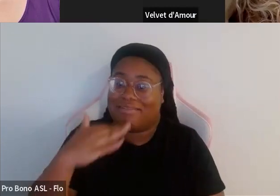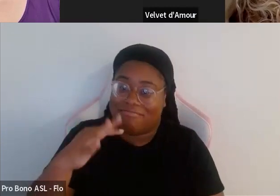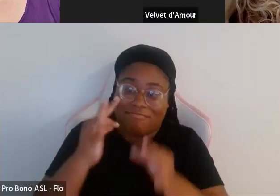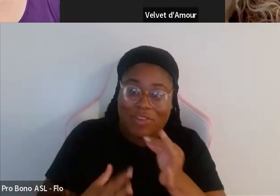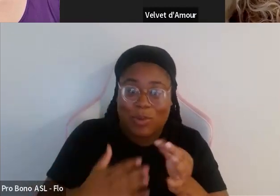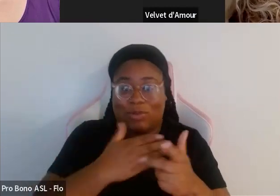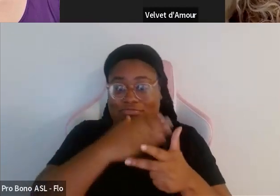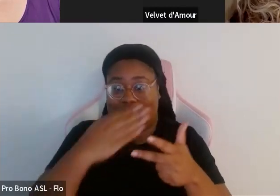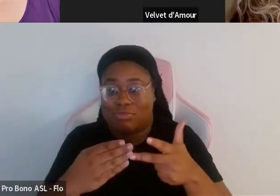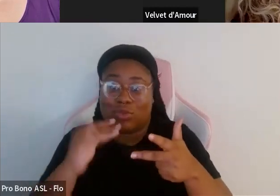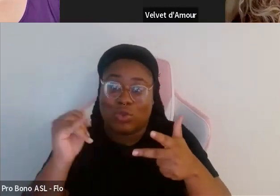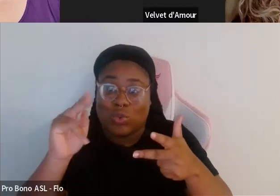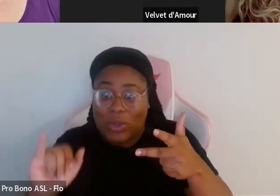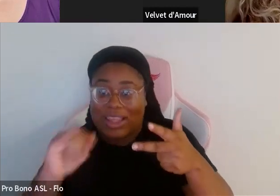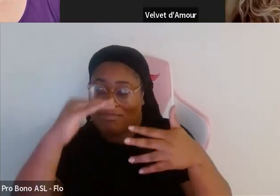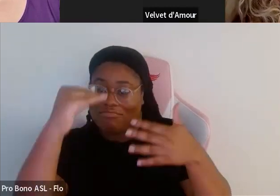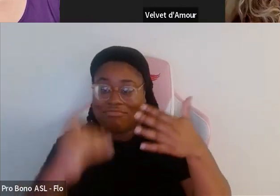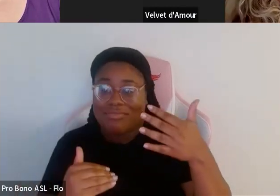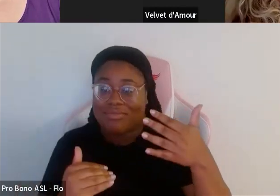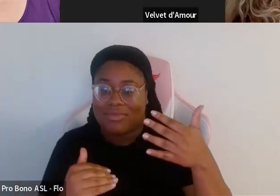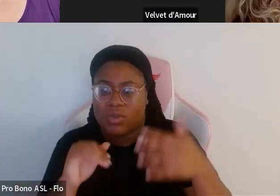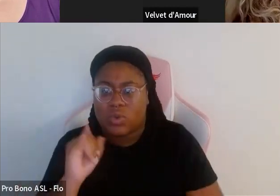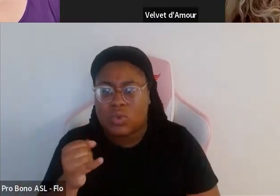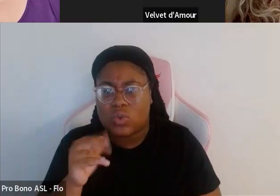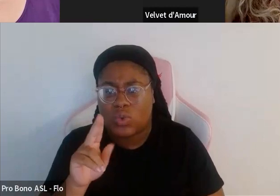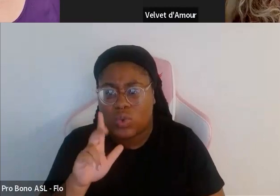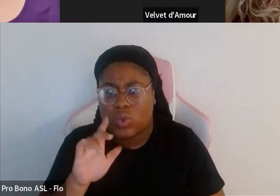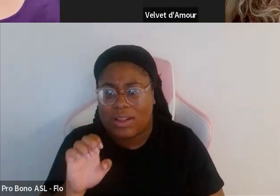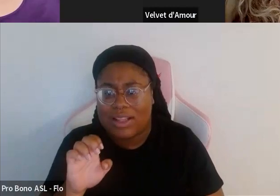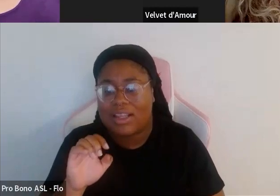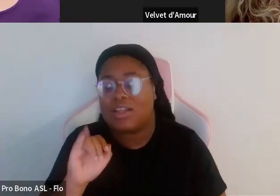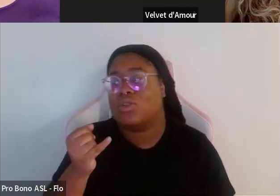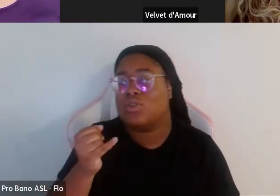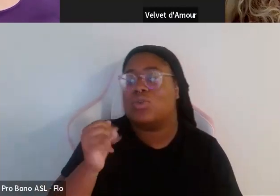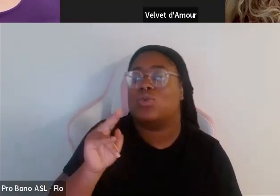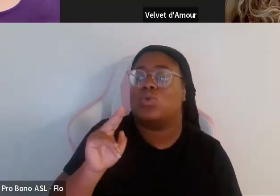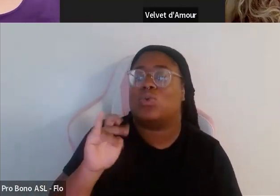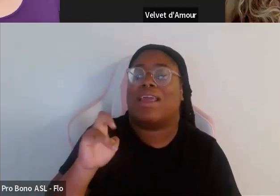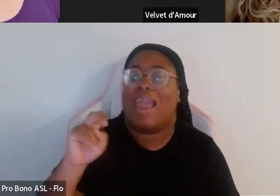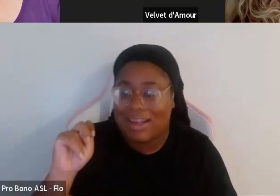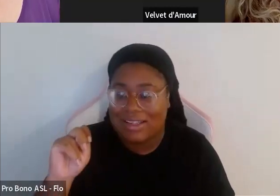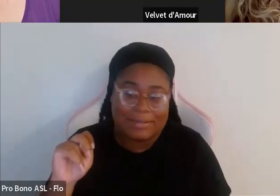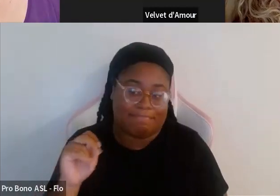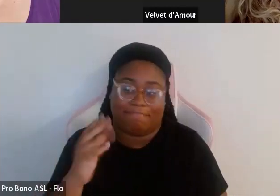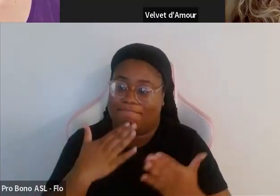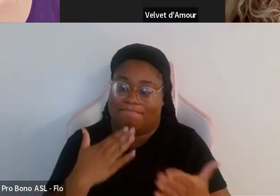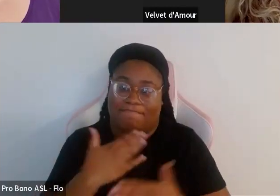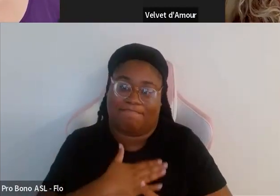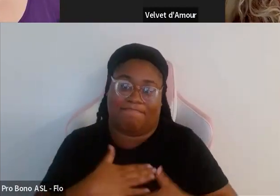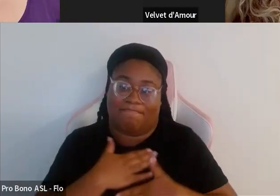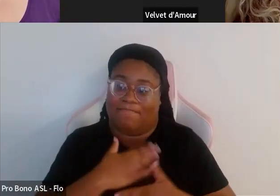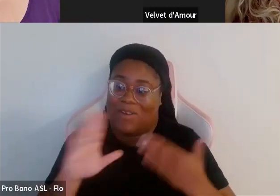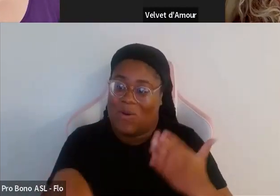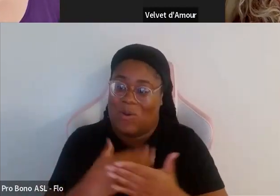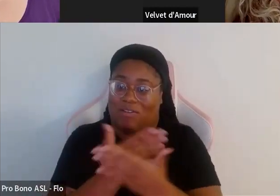and julie who um is it juliana or julie who's julian julian julian julian i really appreciate all of you